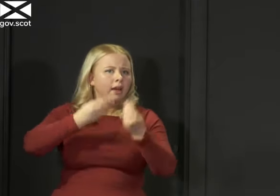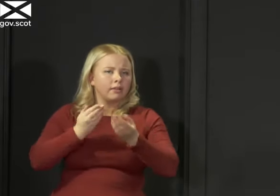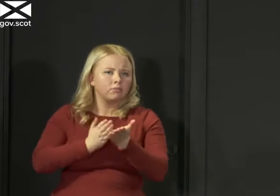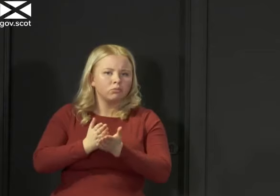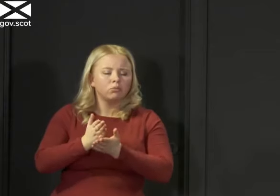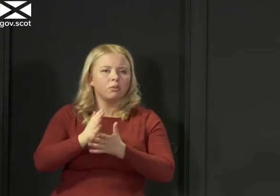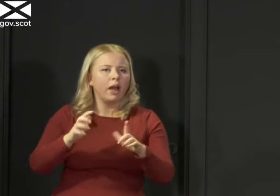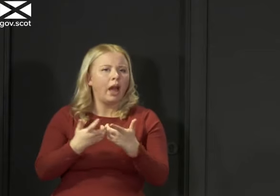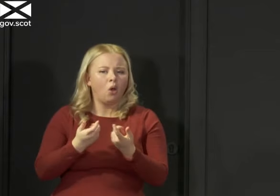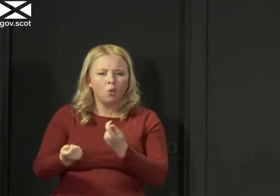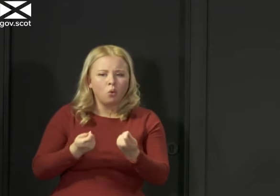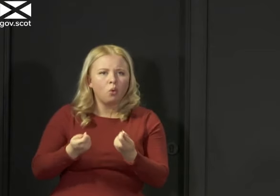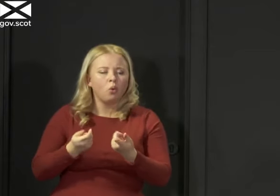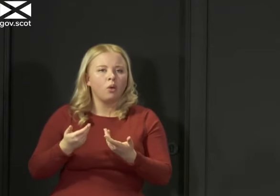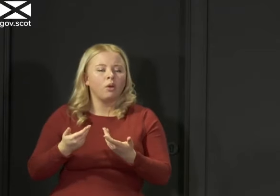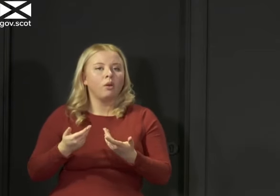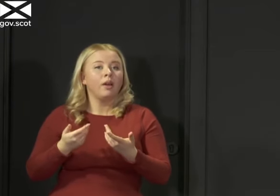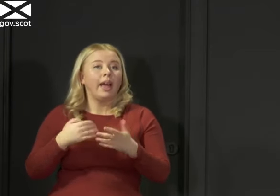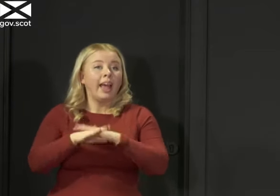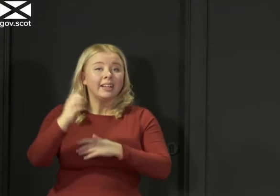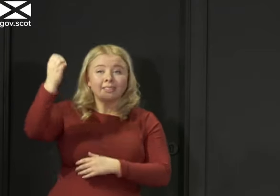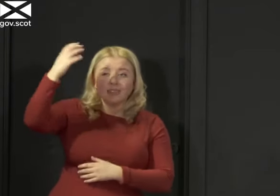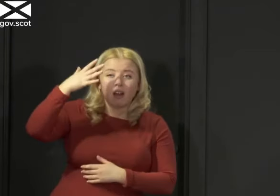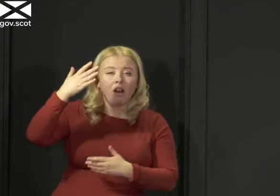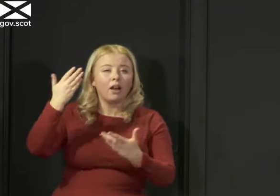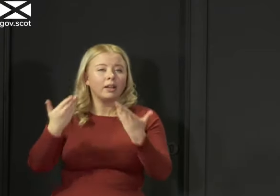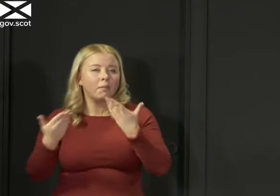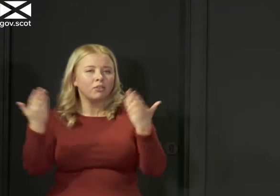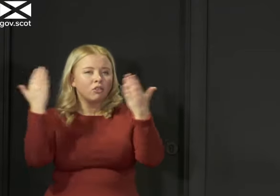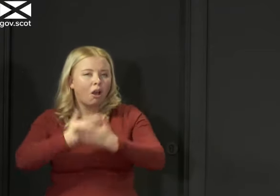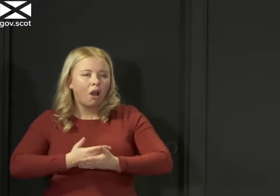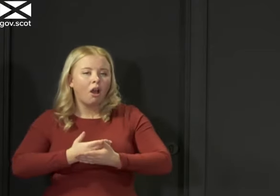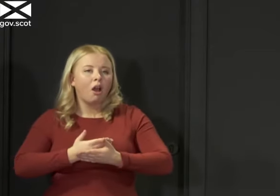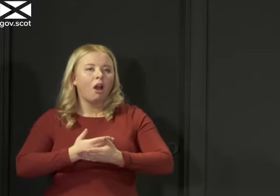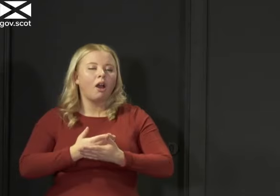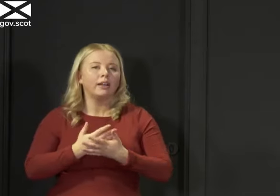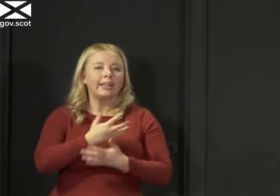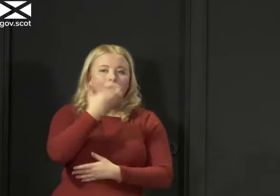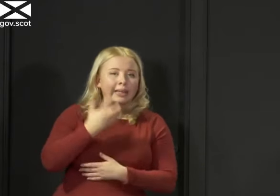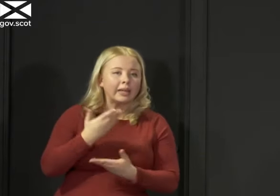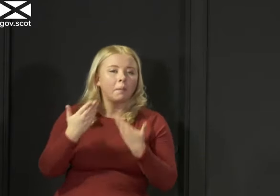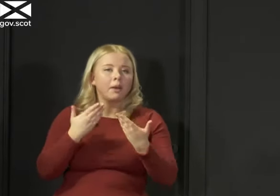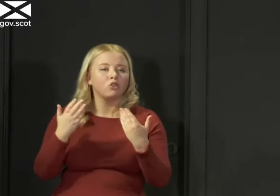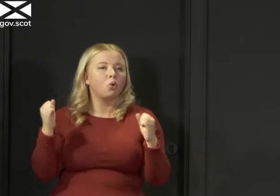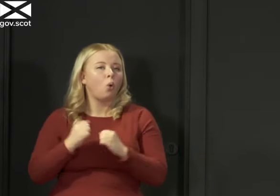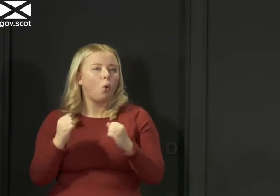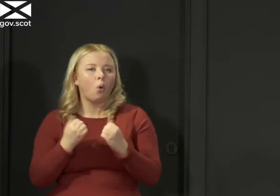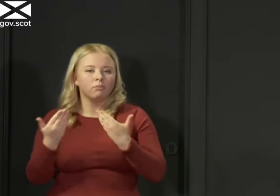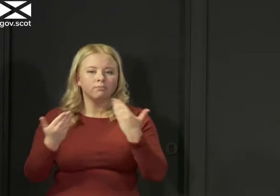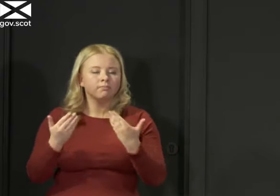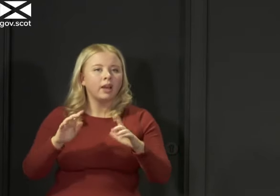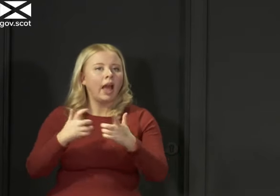virus operates in sunlight compared to dark and heat compared to cold conditions. How it